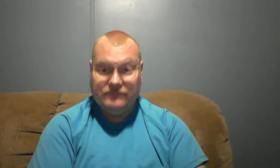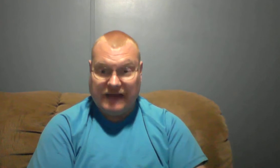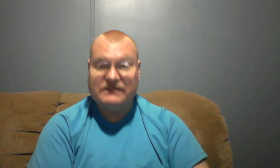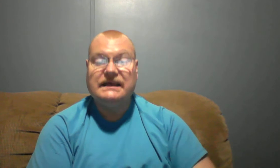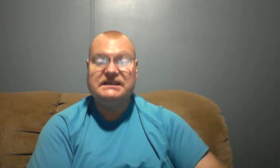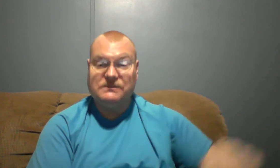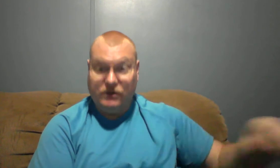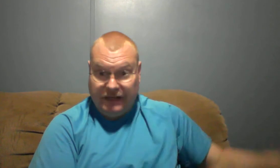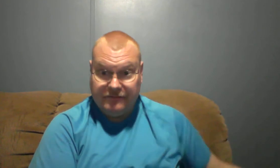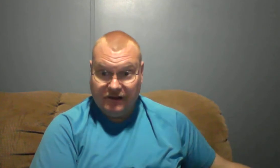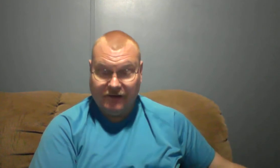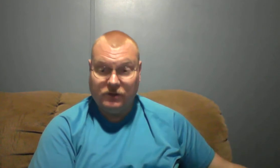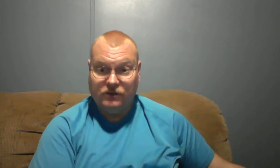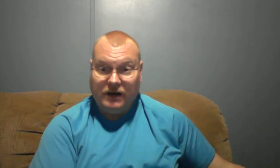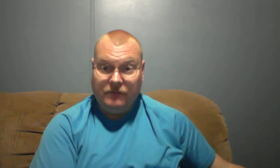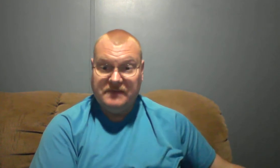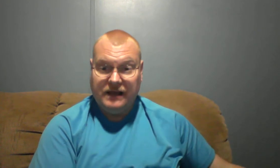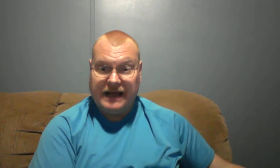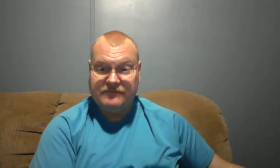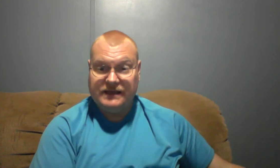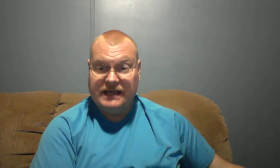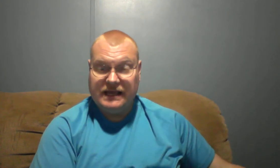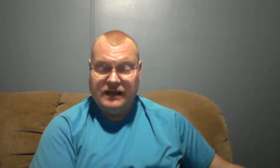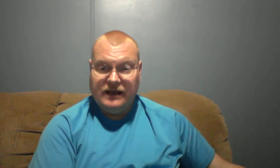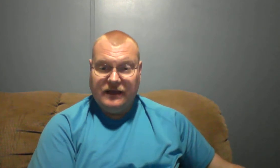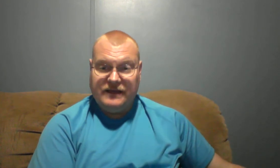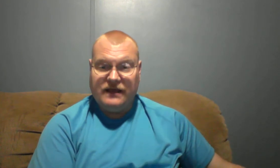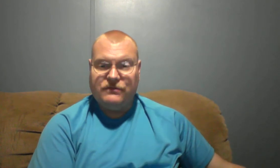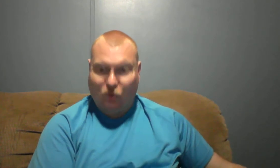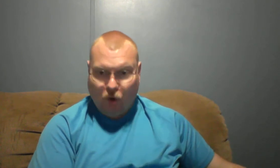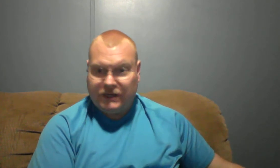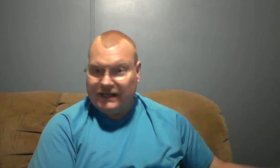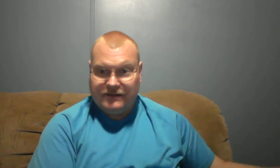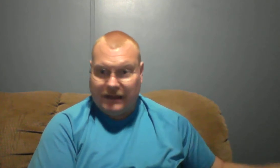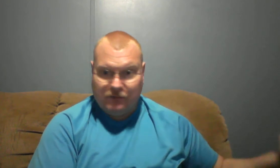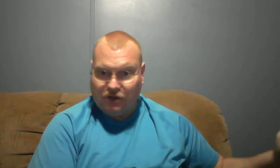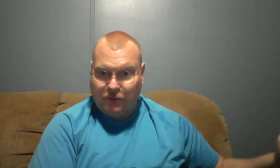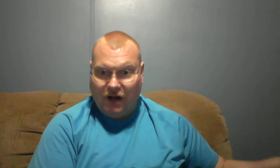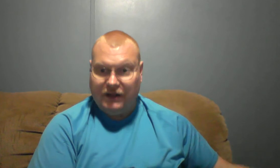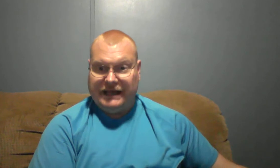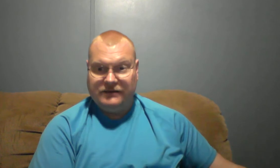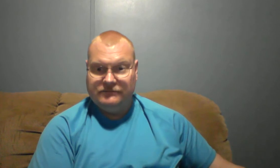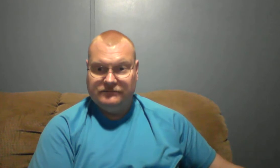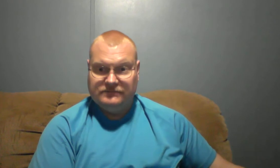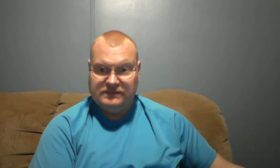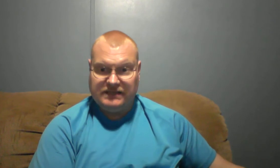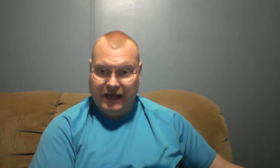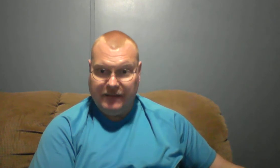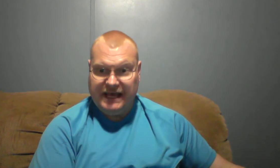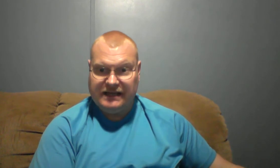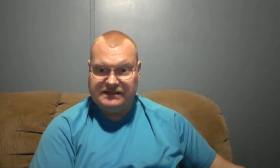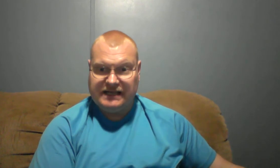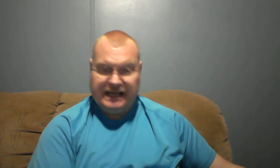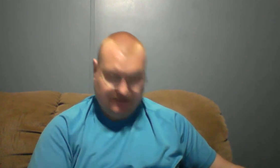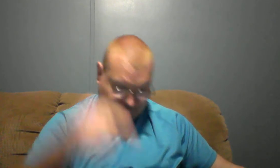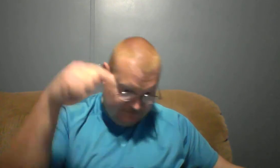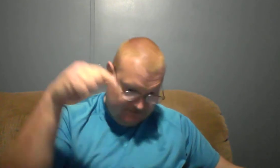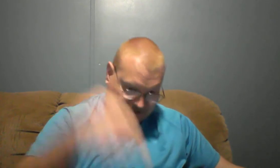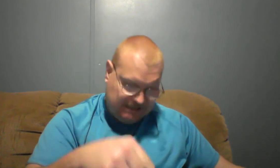have the testimony of brother Paul, have the, the authority that brother Paul had to come in and say, this is